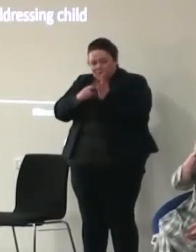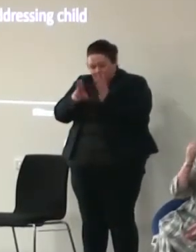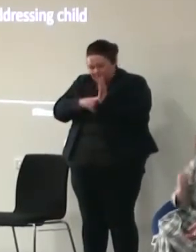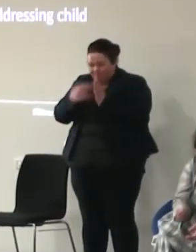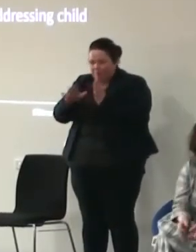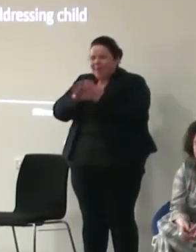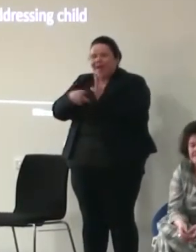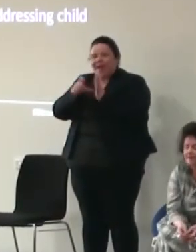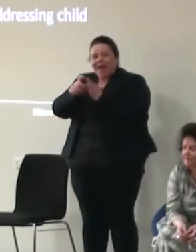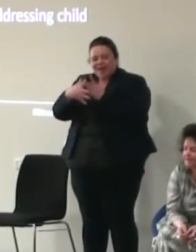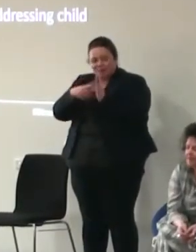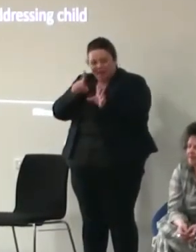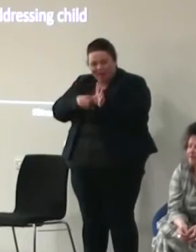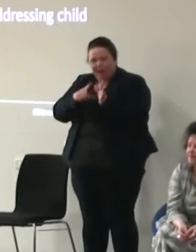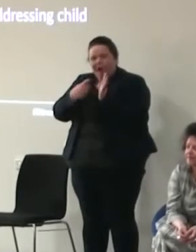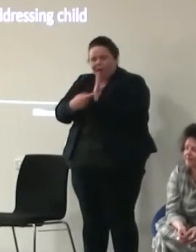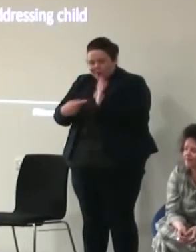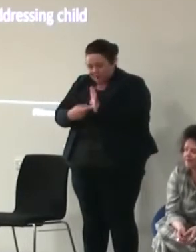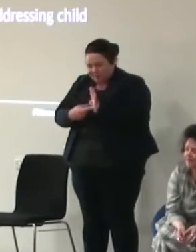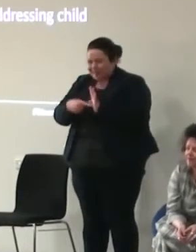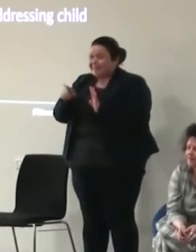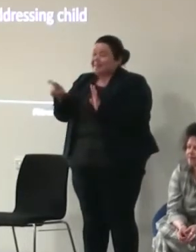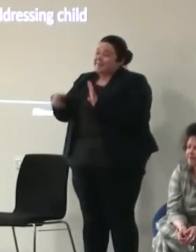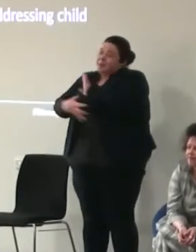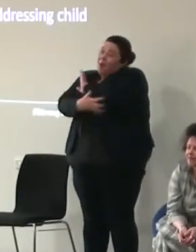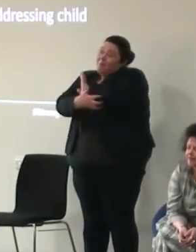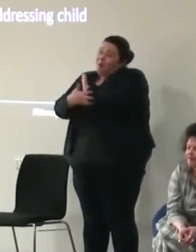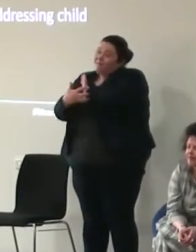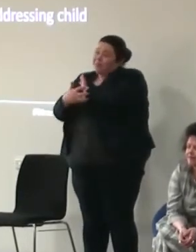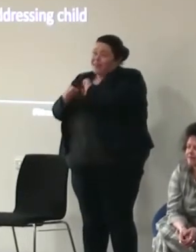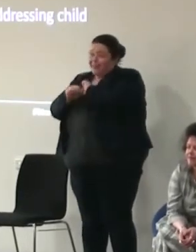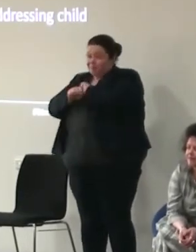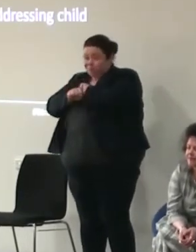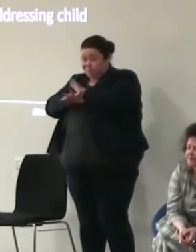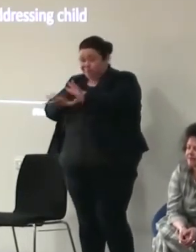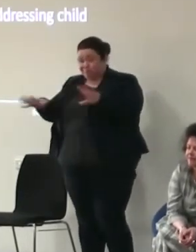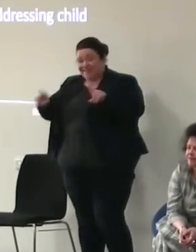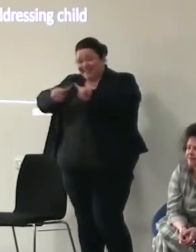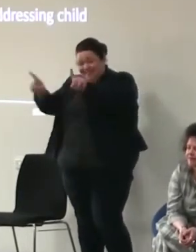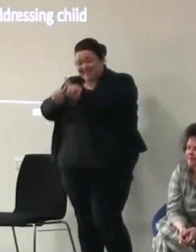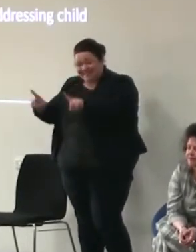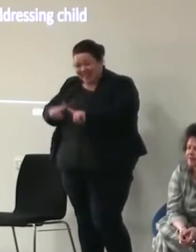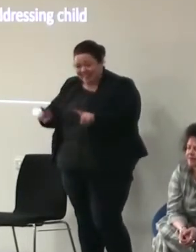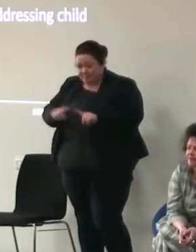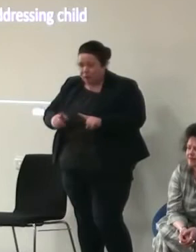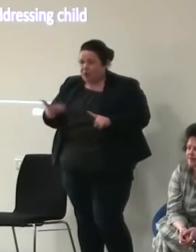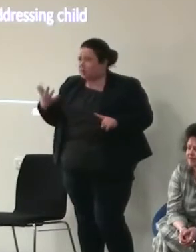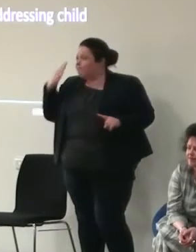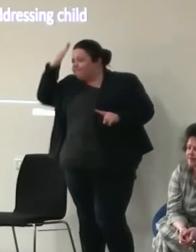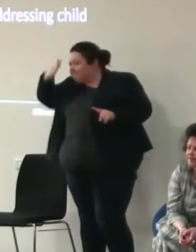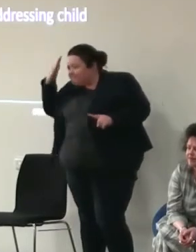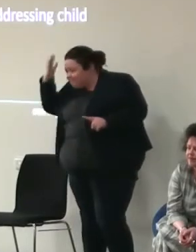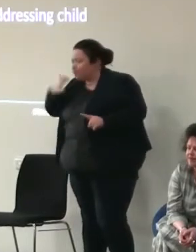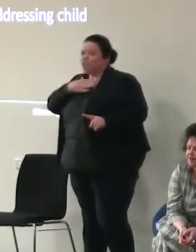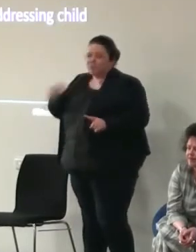poverty because i think poverty breeds all kinds of other poverty poverty of aspiration poverty of ambition